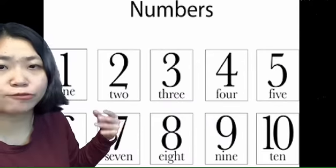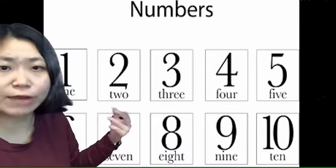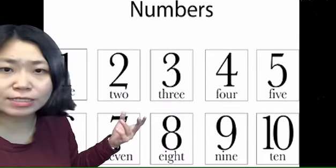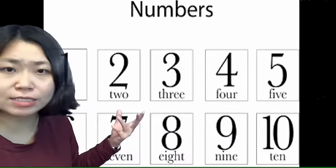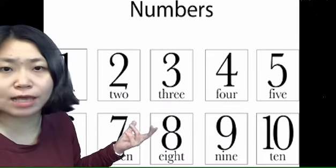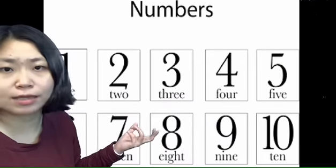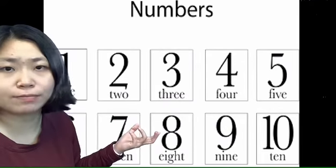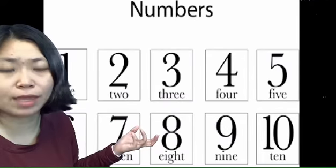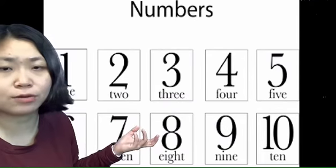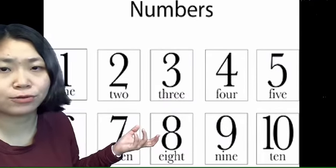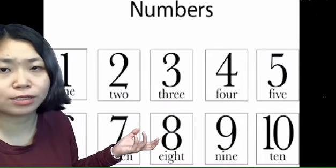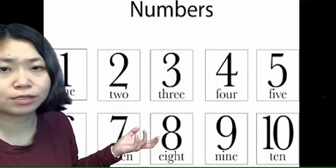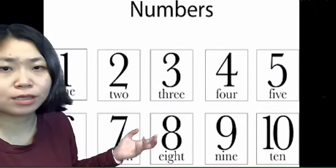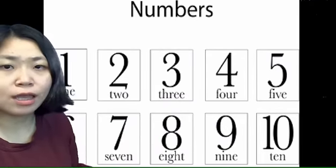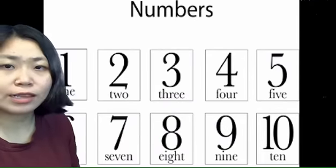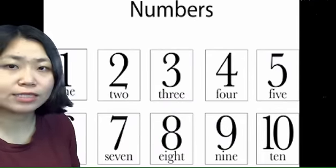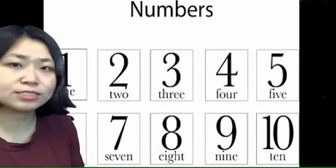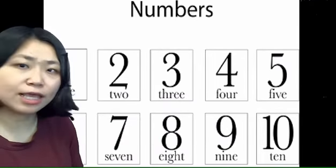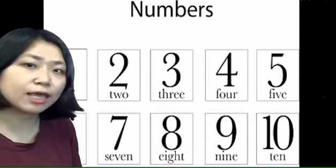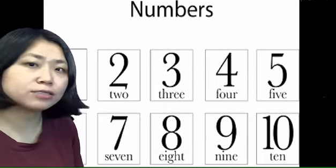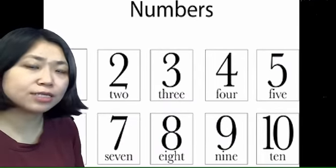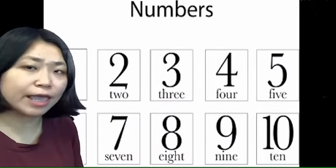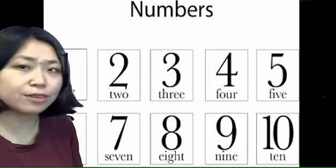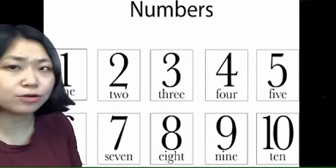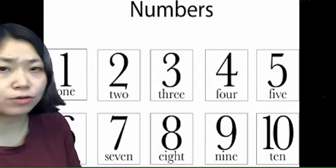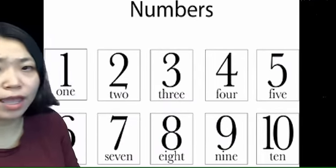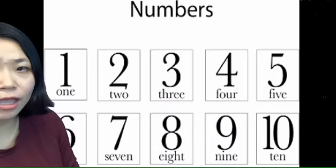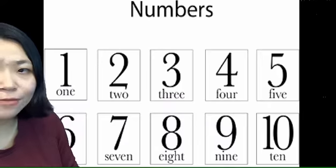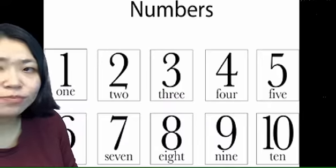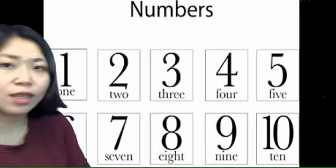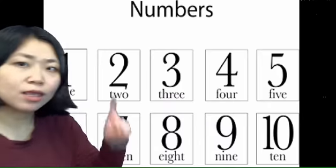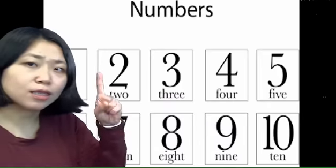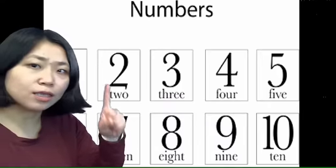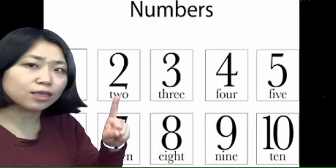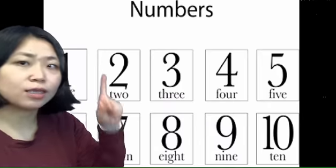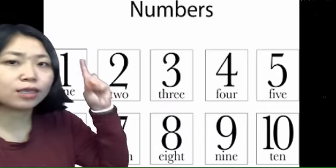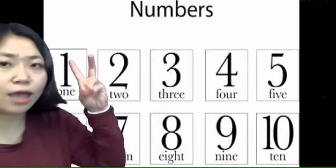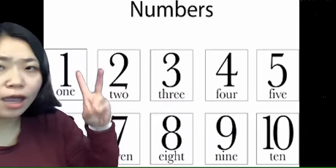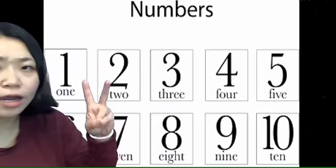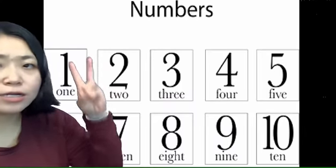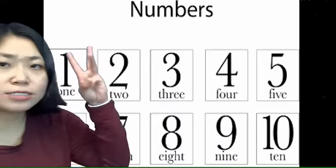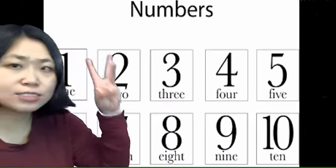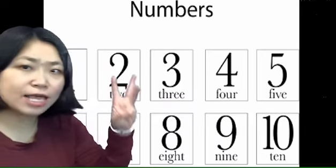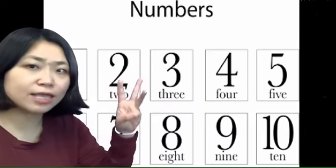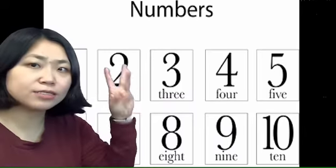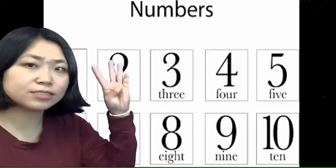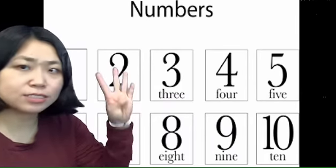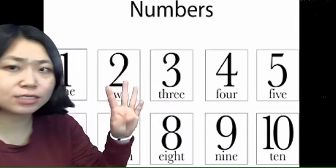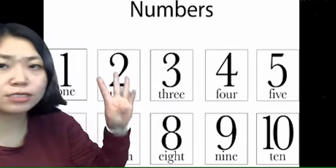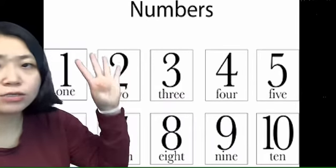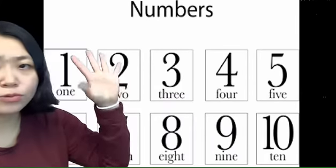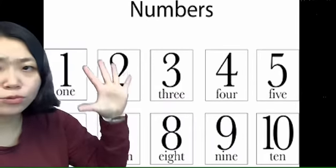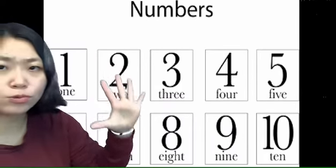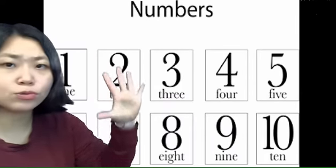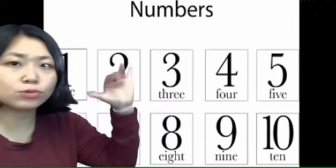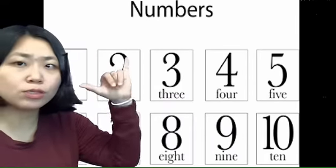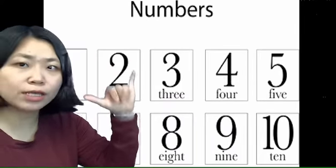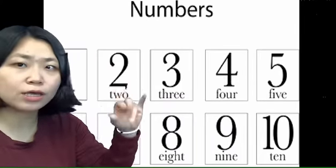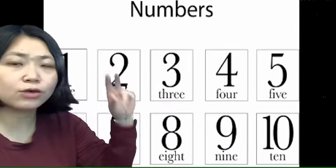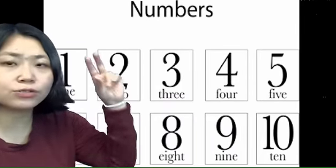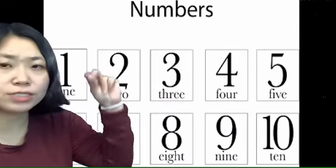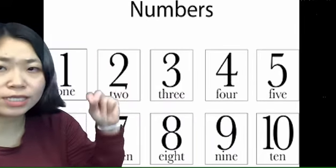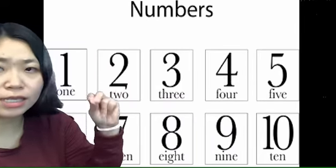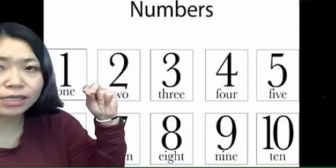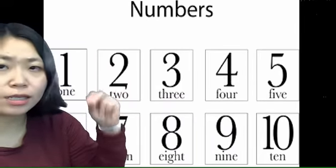Also, the friend song in Mandarin. Let's sing it together, okay? 1, 2, 3, 4, 5,